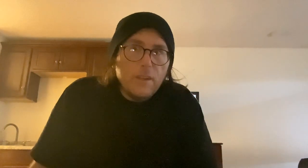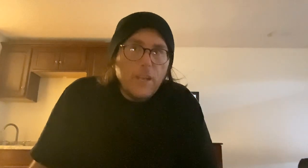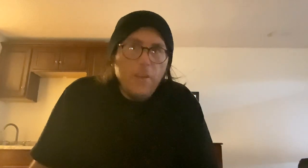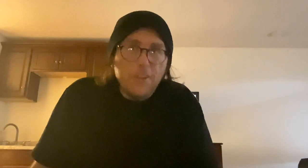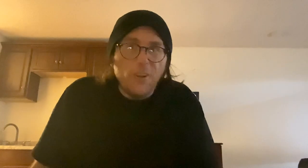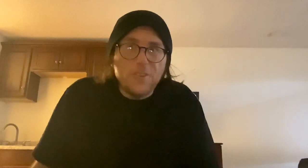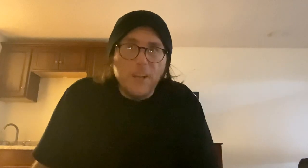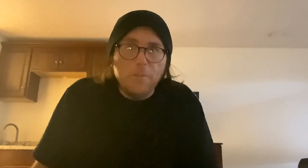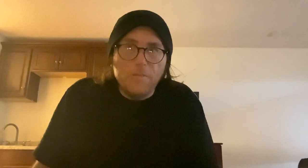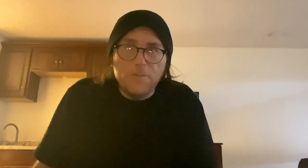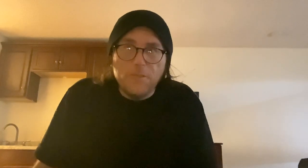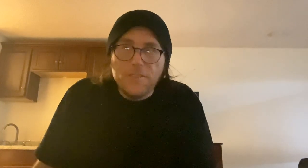having a hard time of doing this.